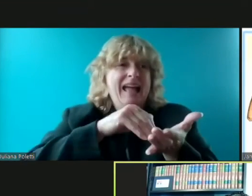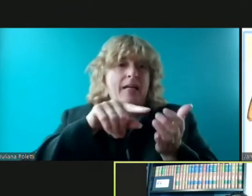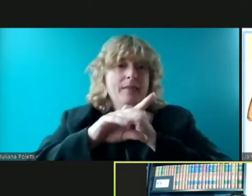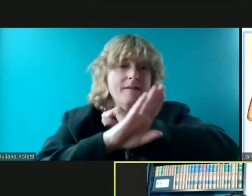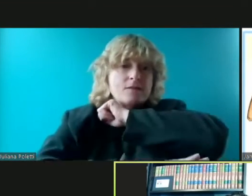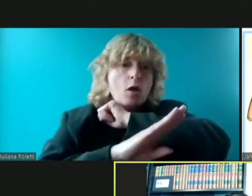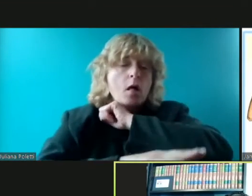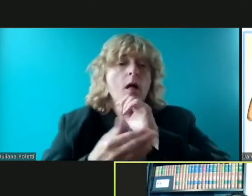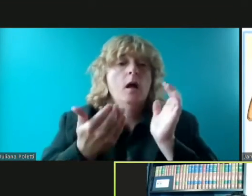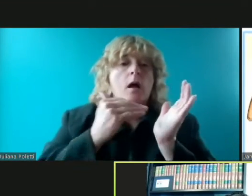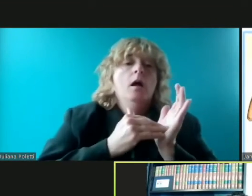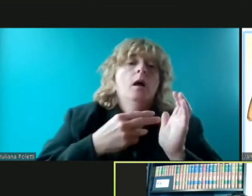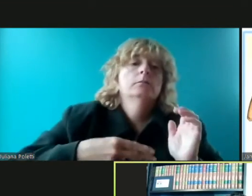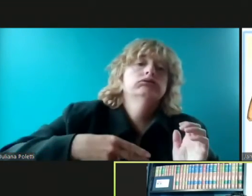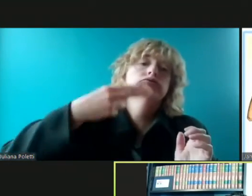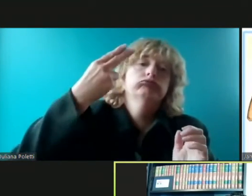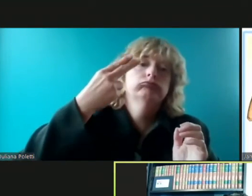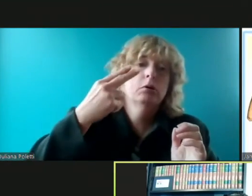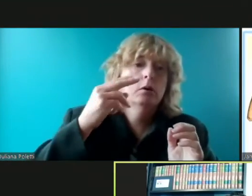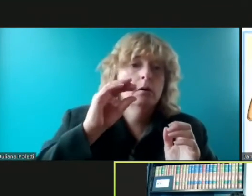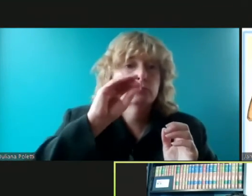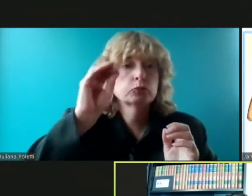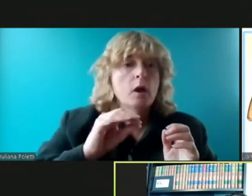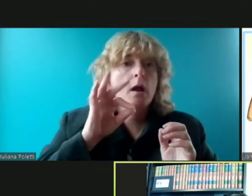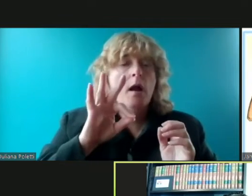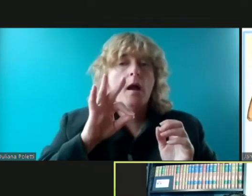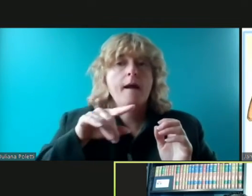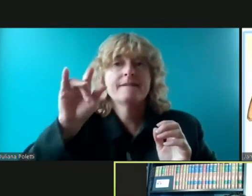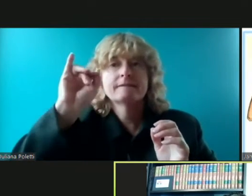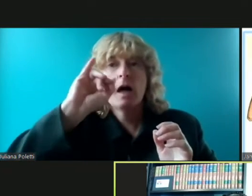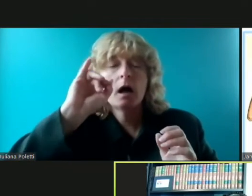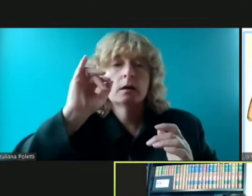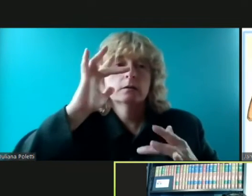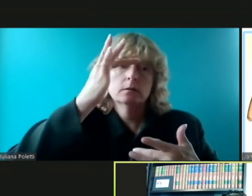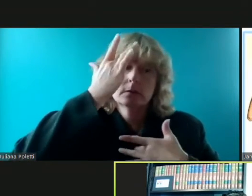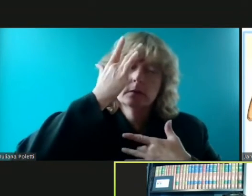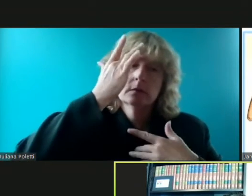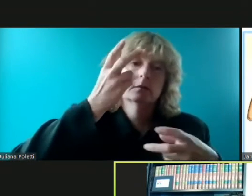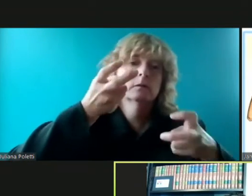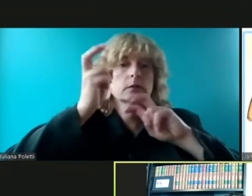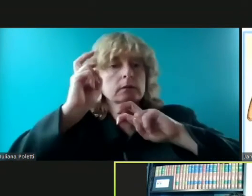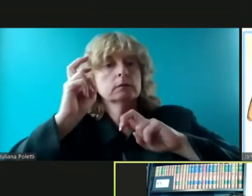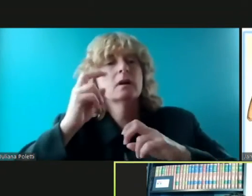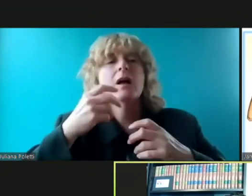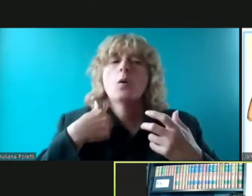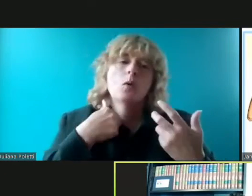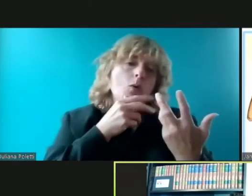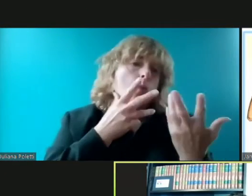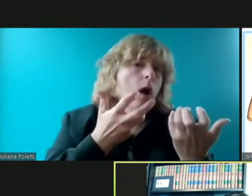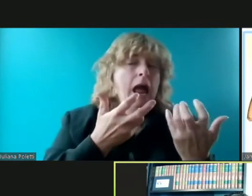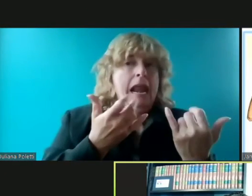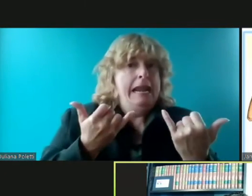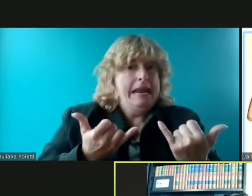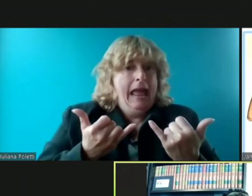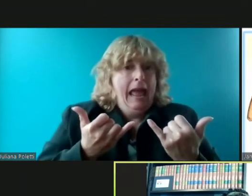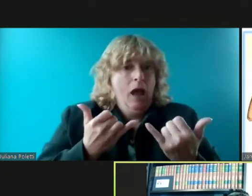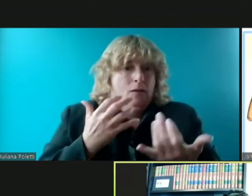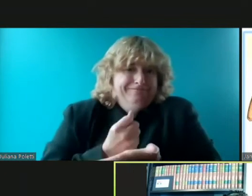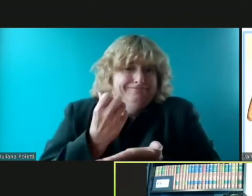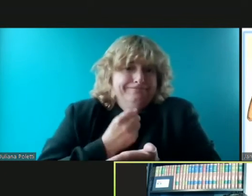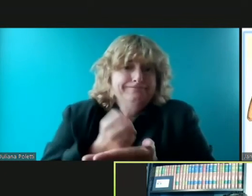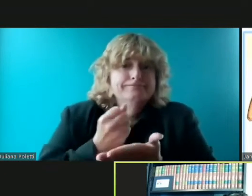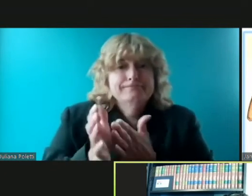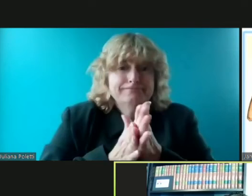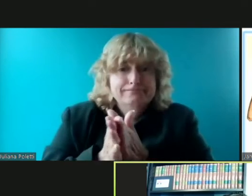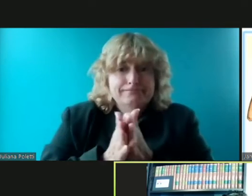now is the time to be proactive and get everybody vaccinated um so that we can avoid surge